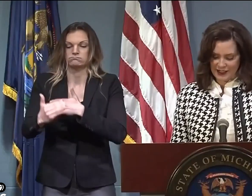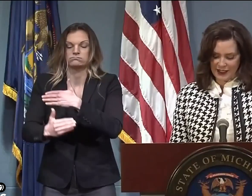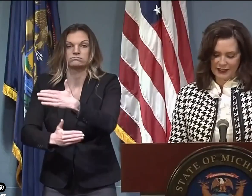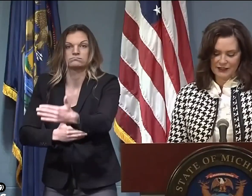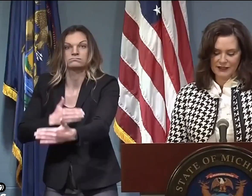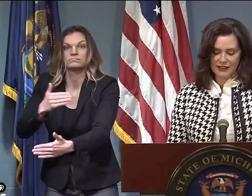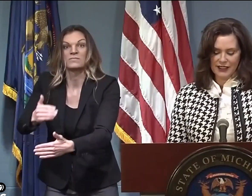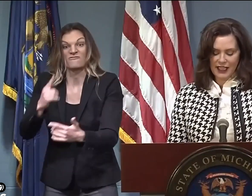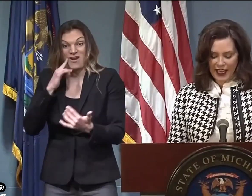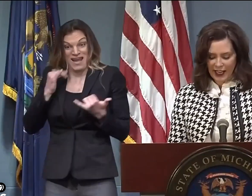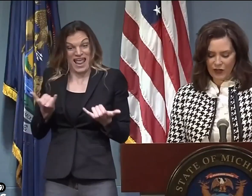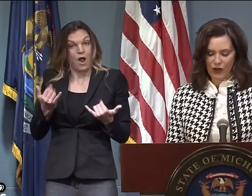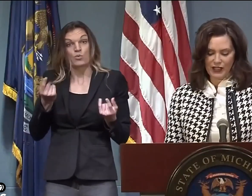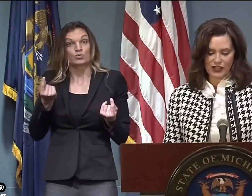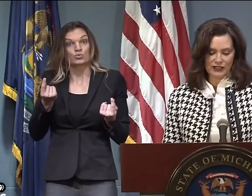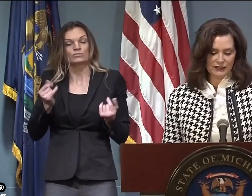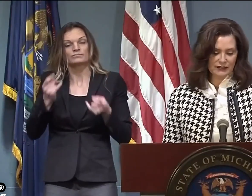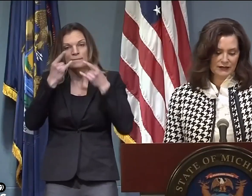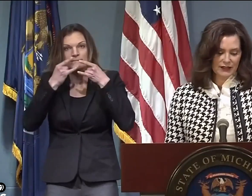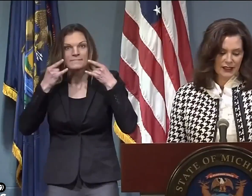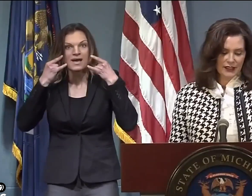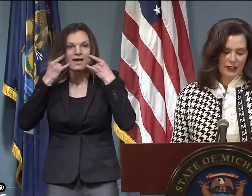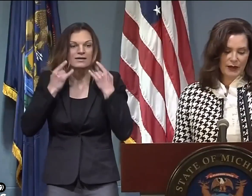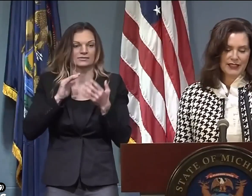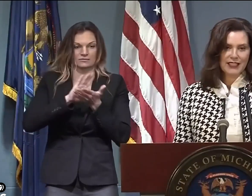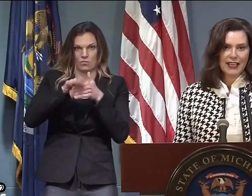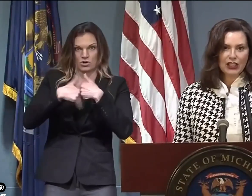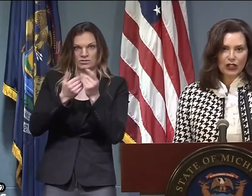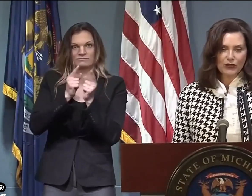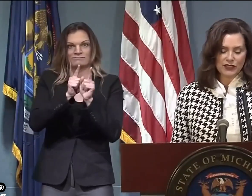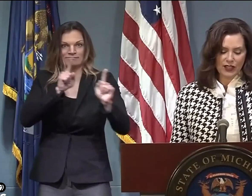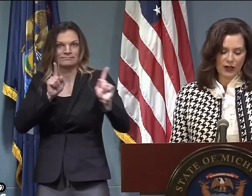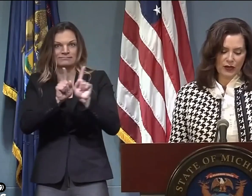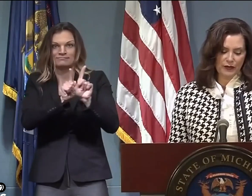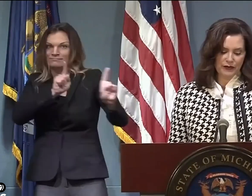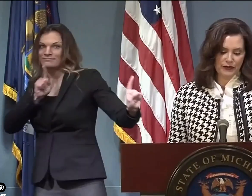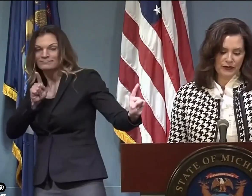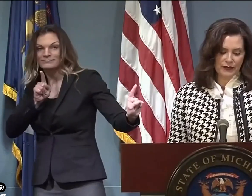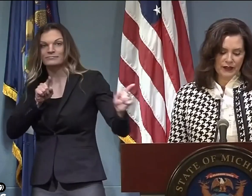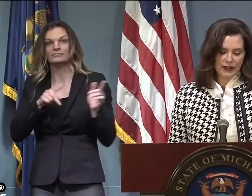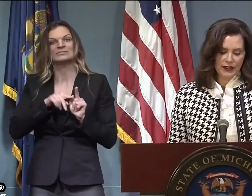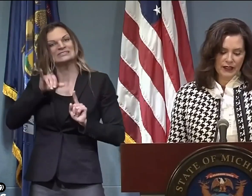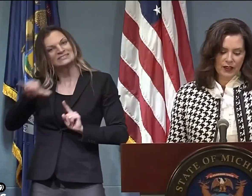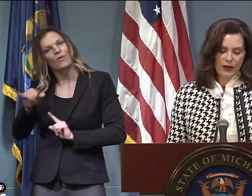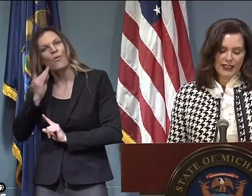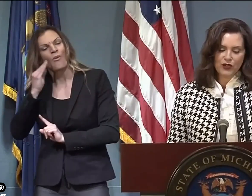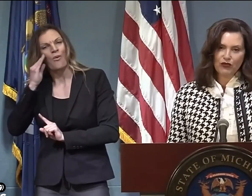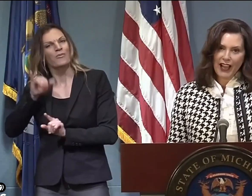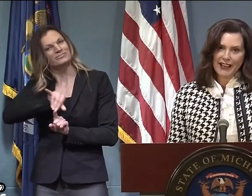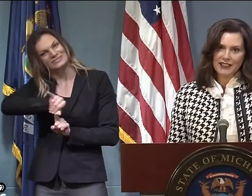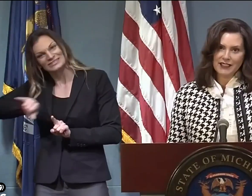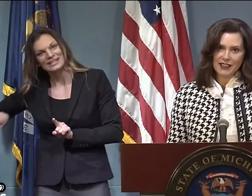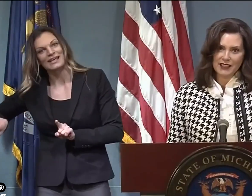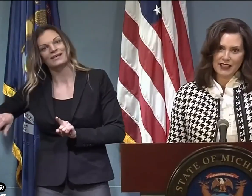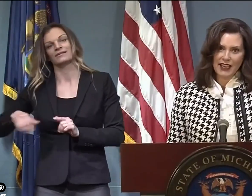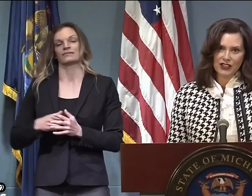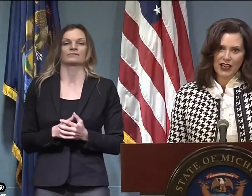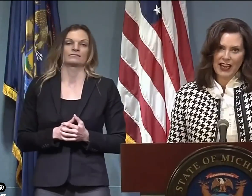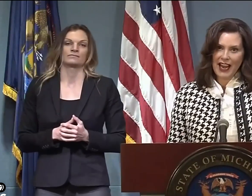That means masks and distancing and hand washing. It means staying close to home.